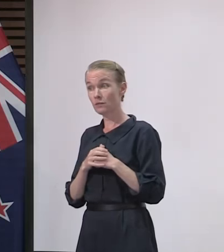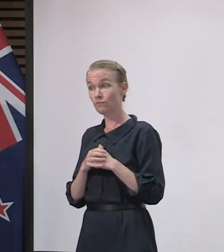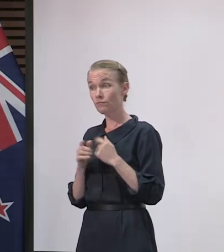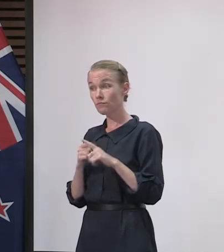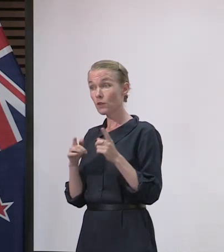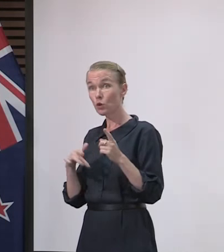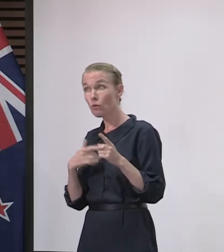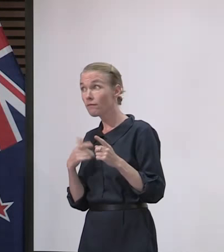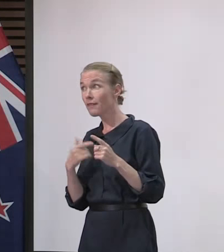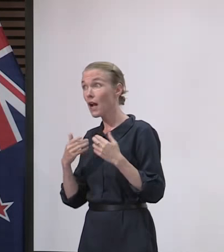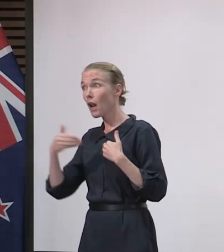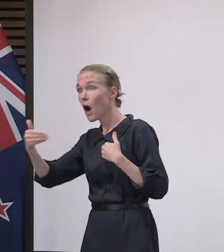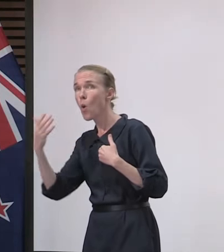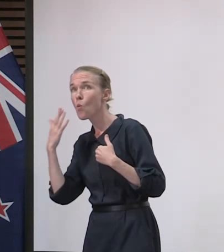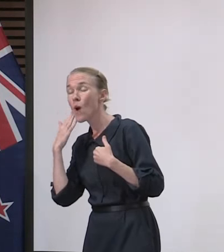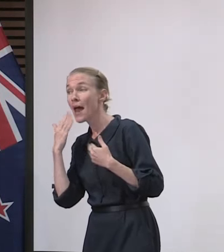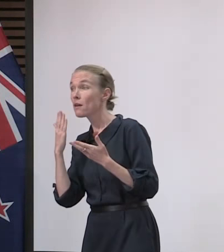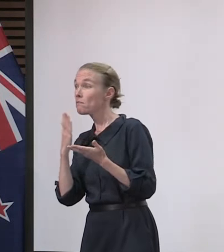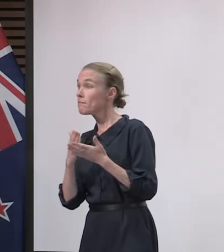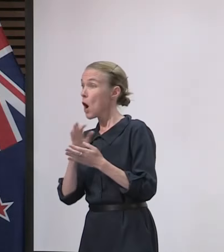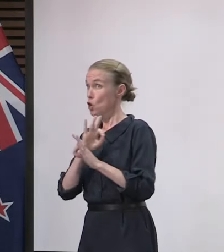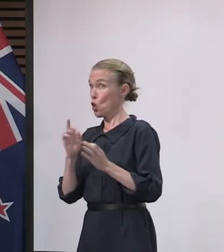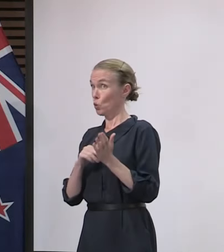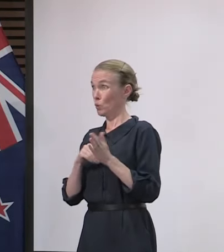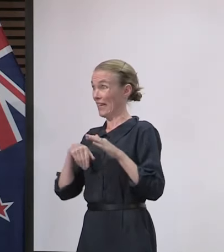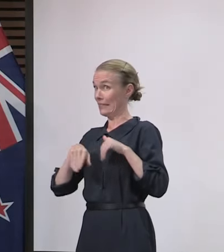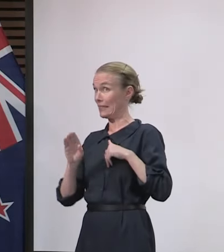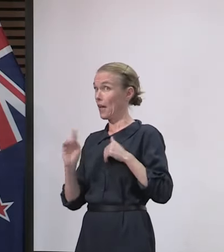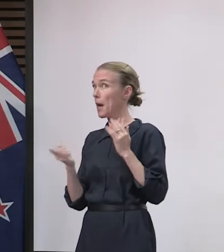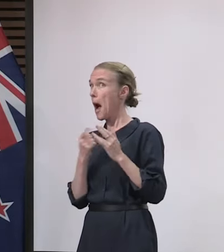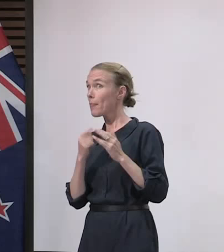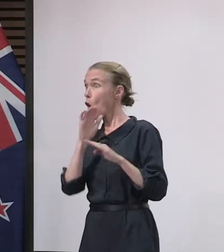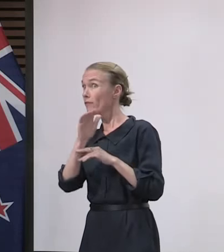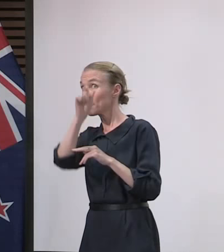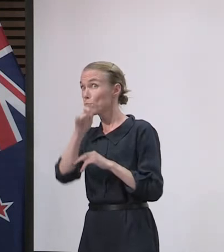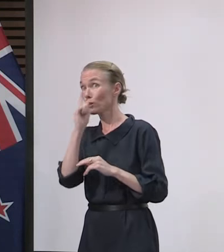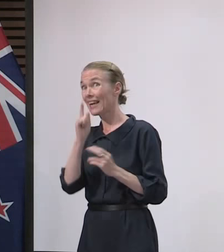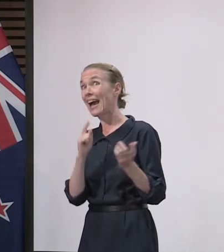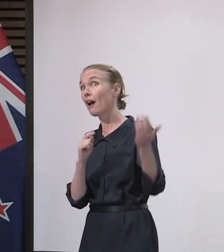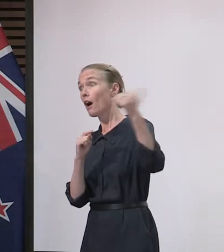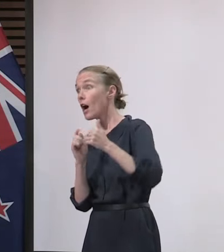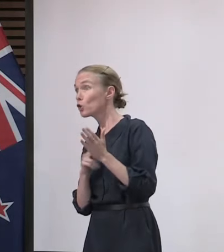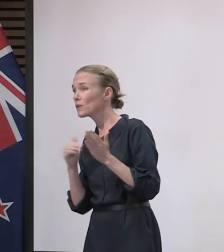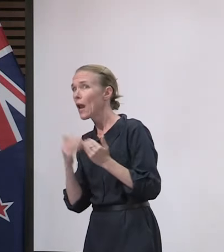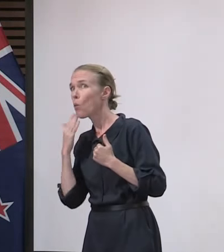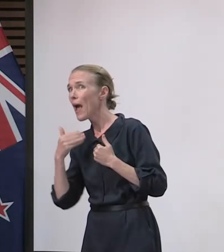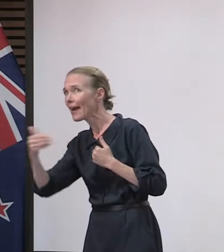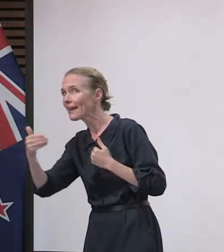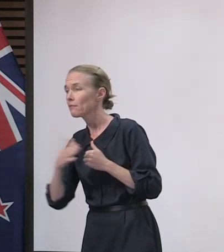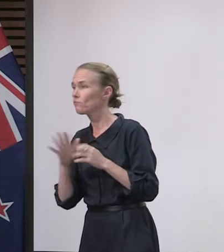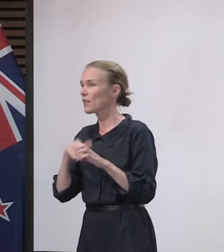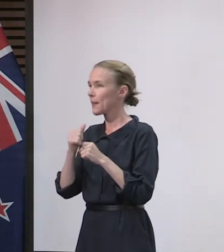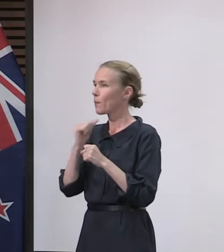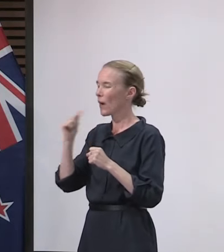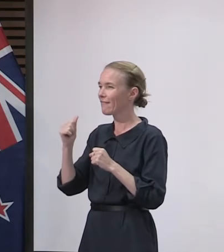For example, for athletes to come through, do the quarantine process and come into New Zealand? Well, that's one of the issues we'll now be able to look at if we're confident